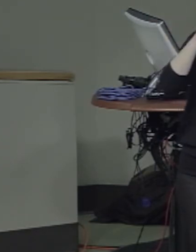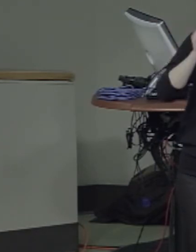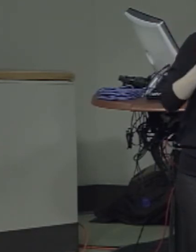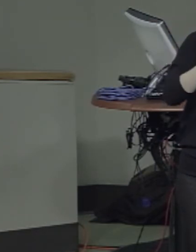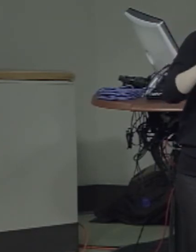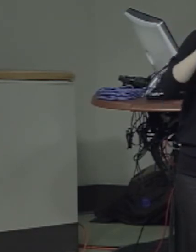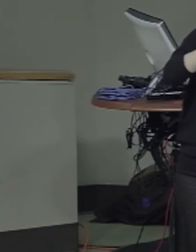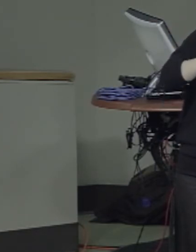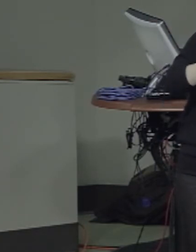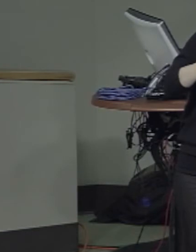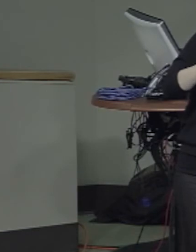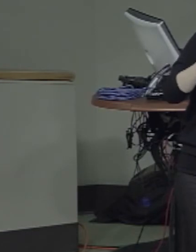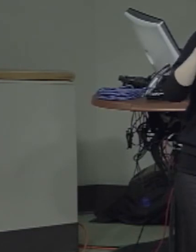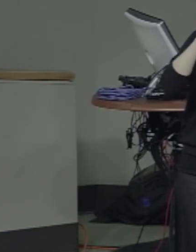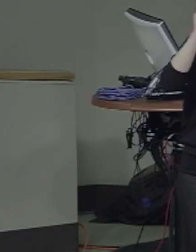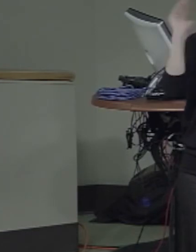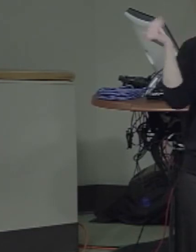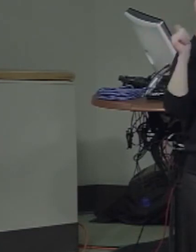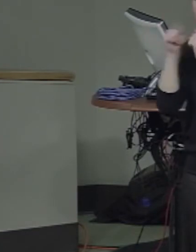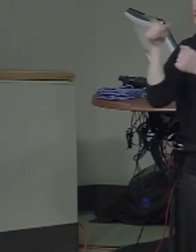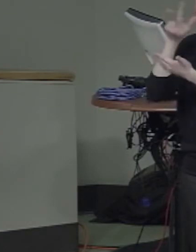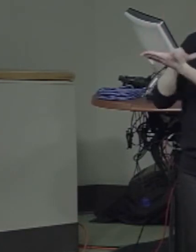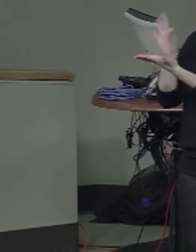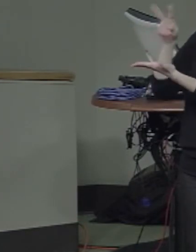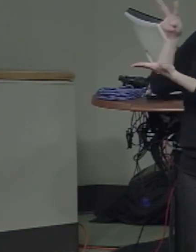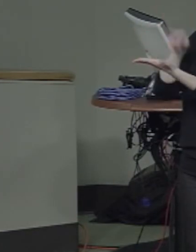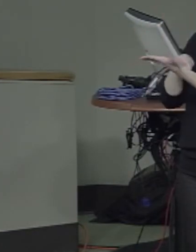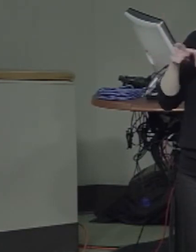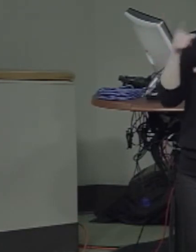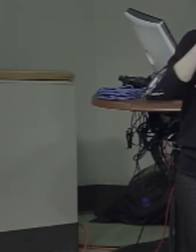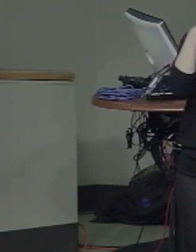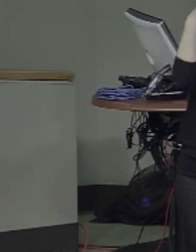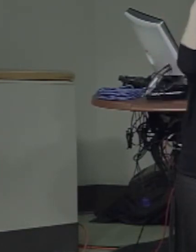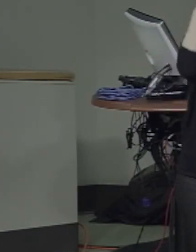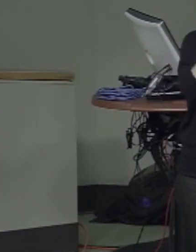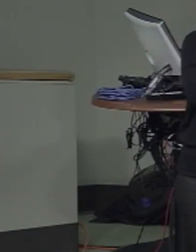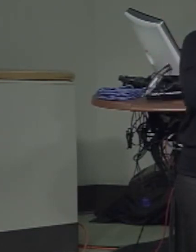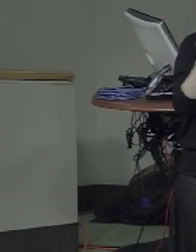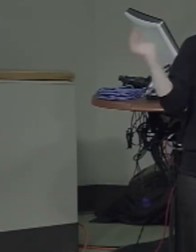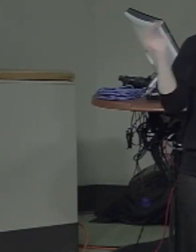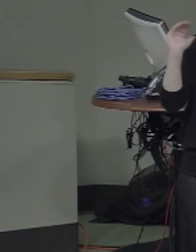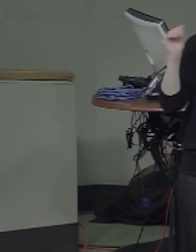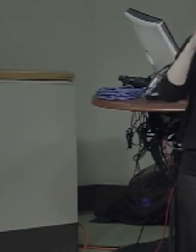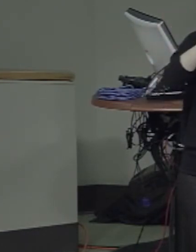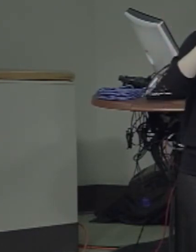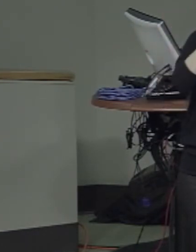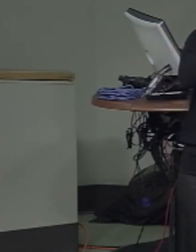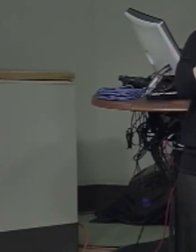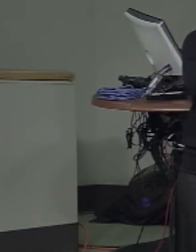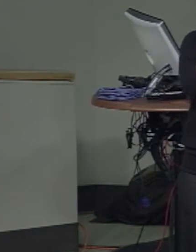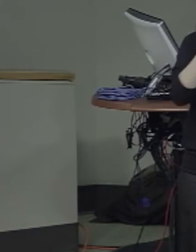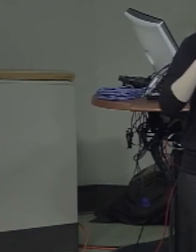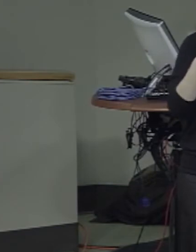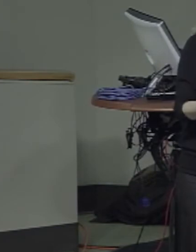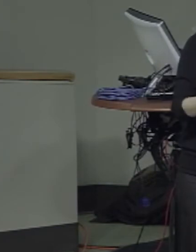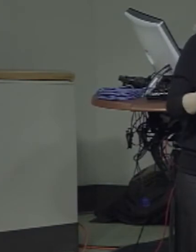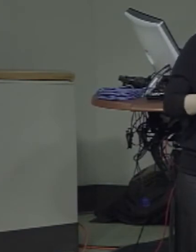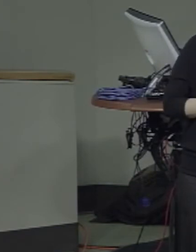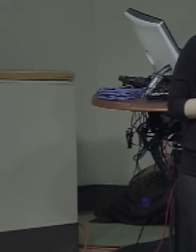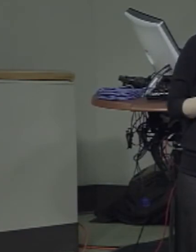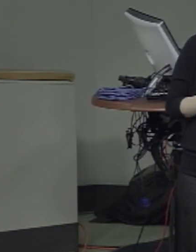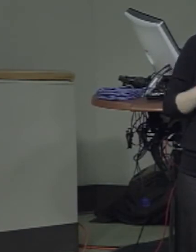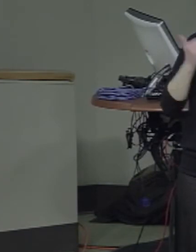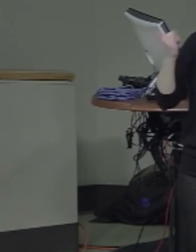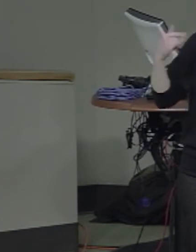damaged patients with acquired reading disorders. We are extremely grateful and